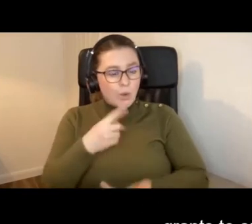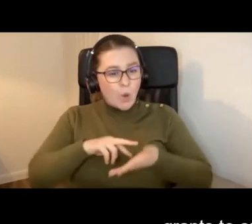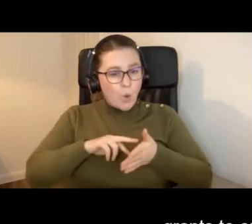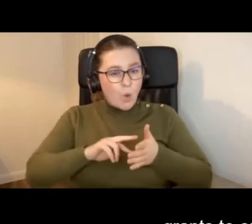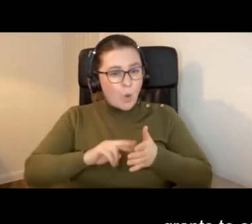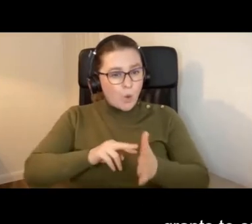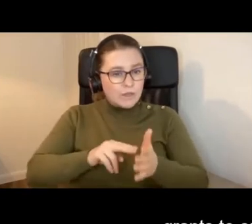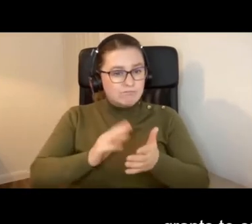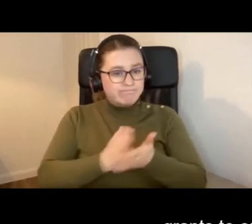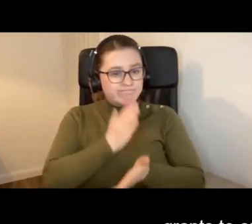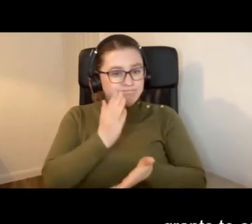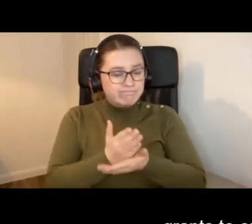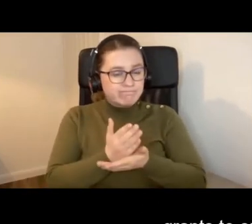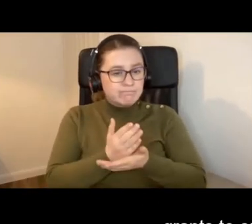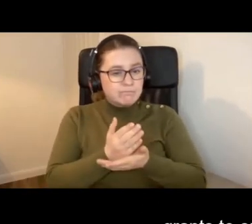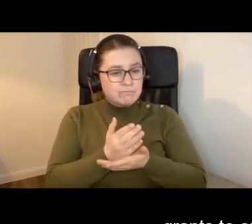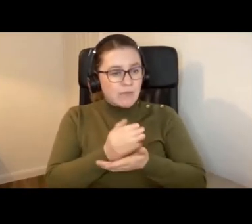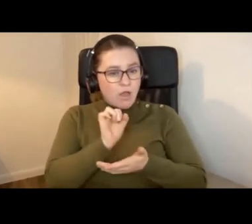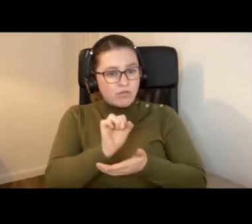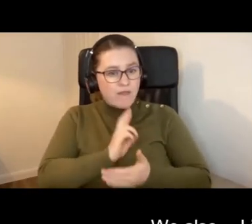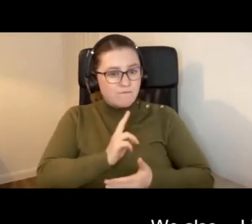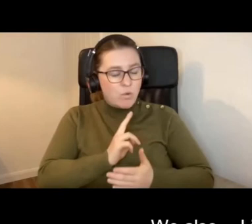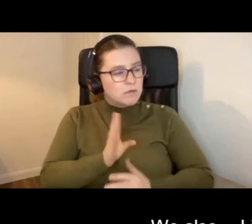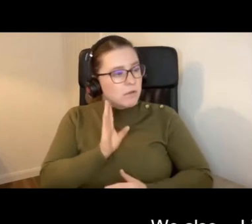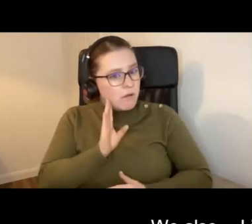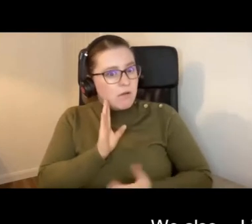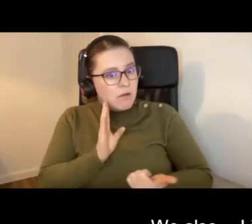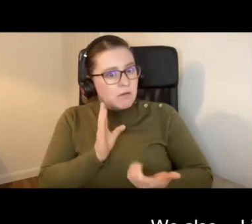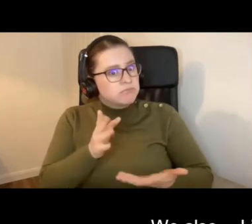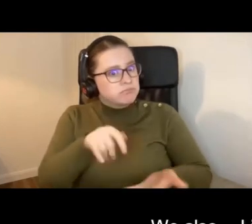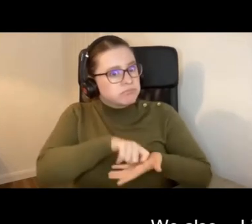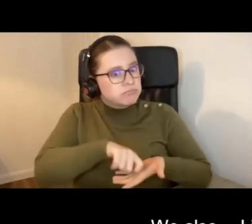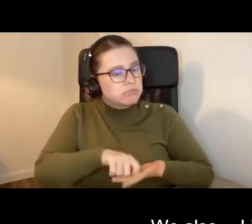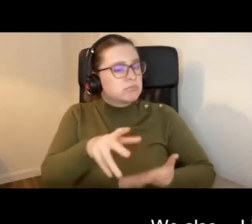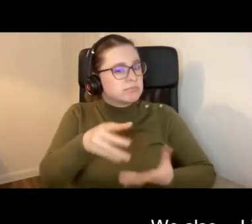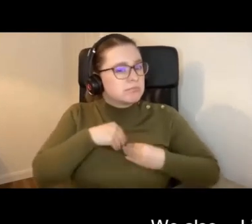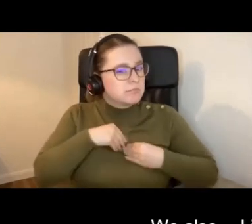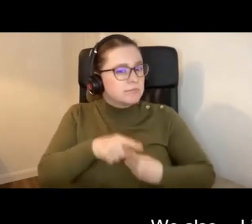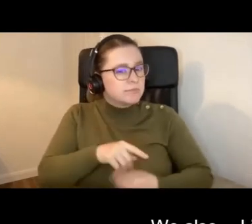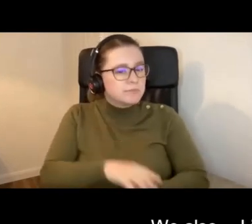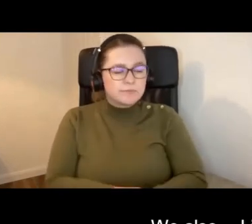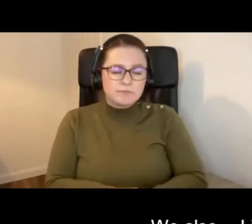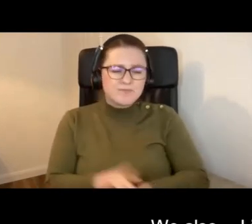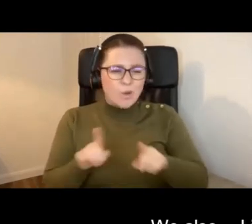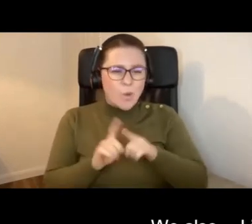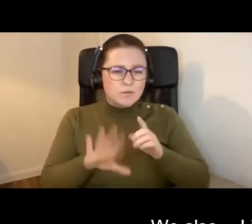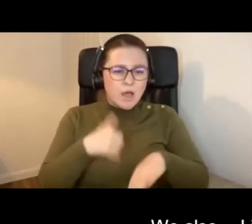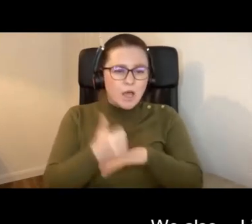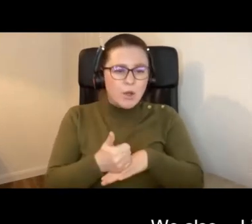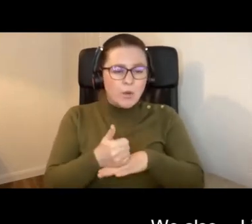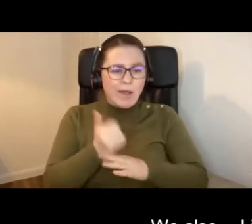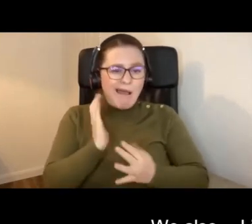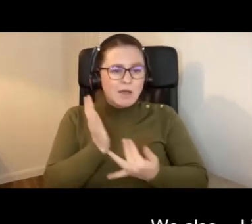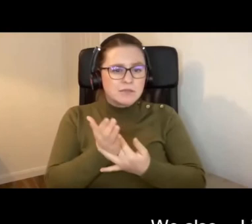so that that voice can be heard. We also, I instigated the accessibility